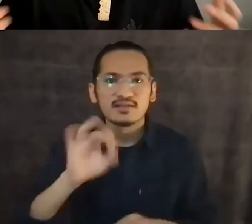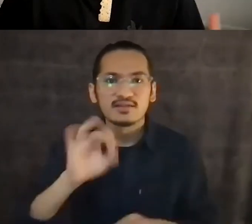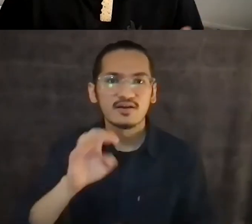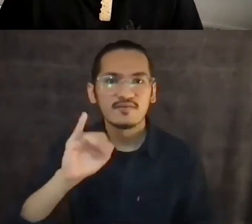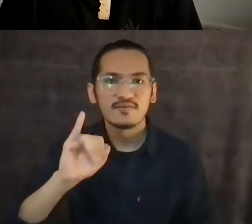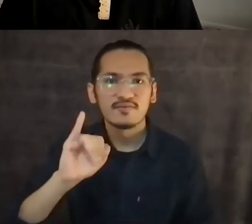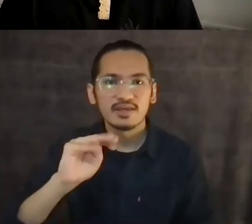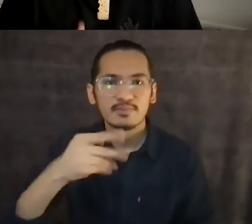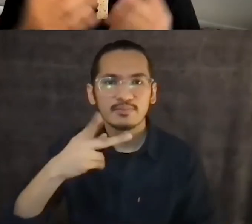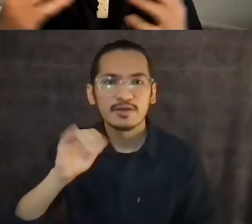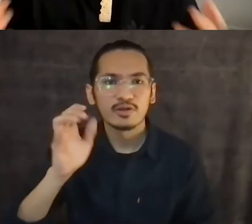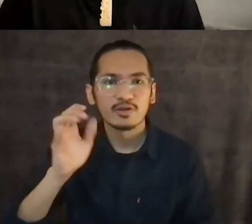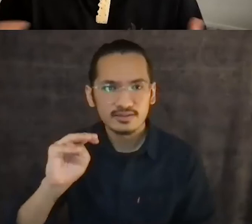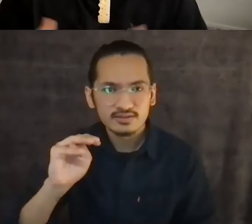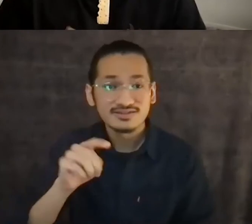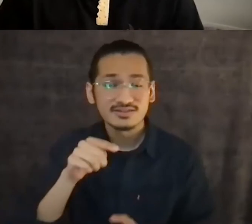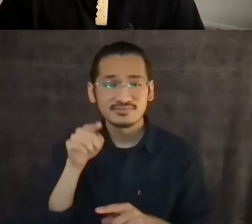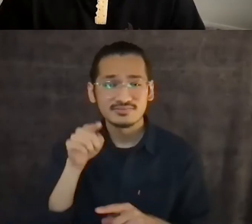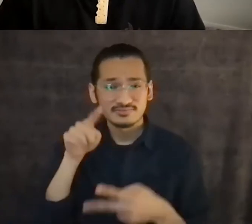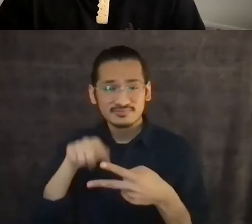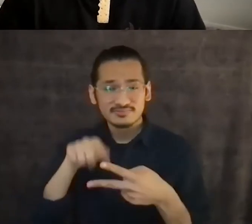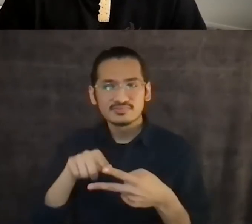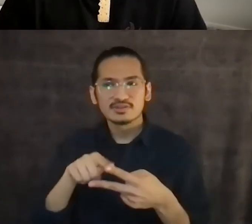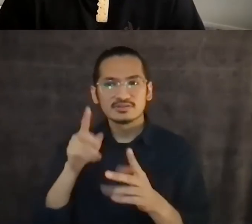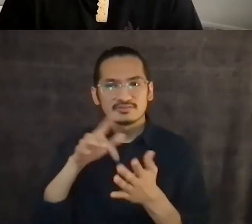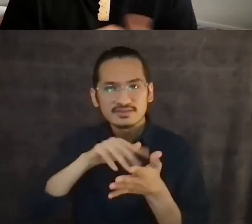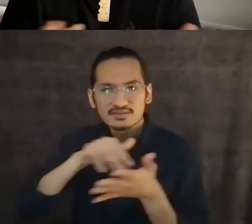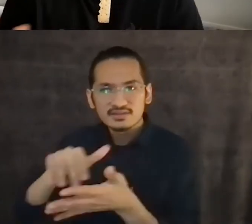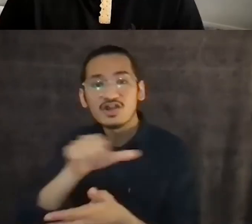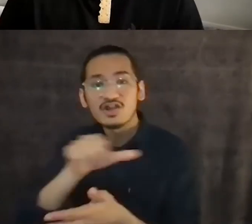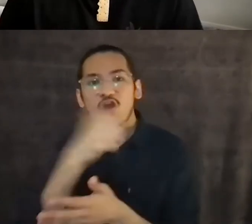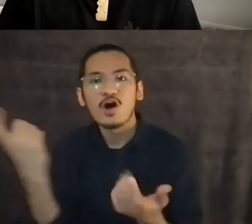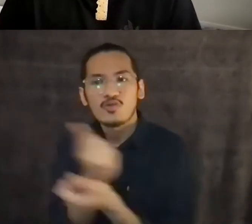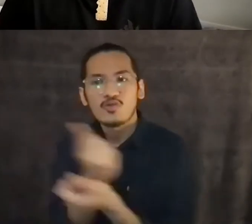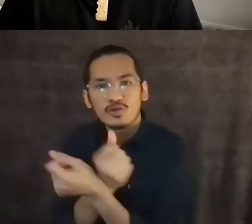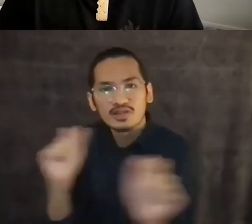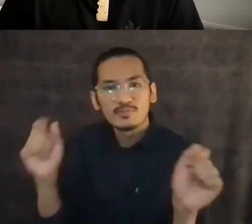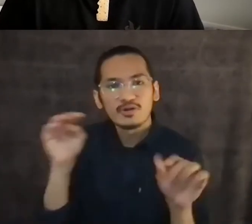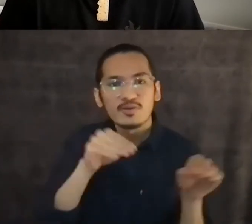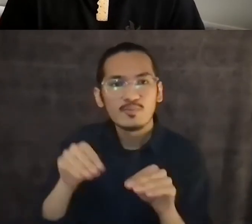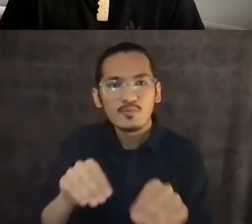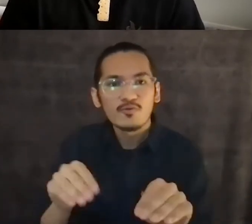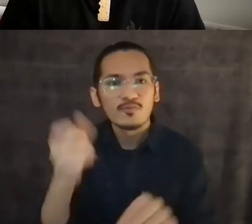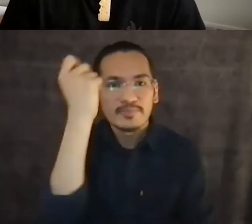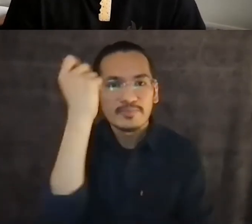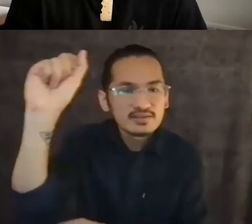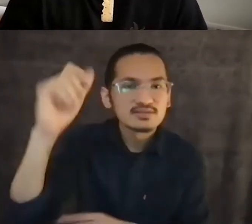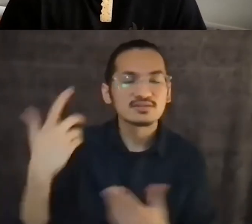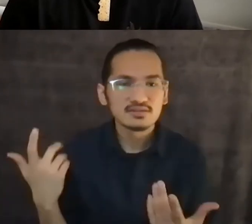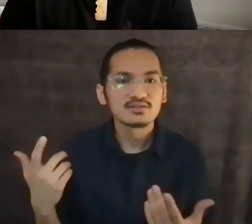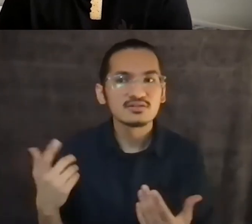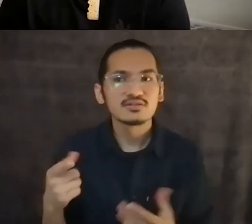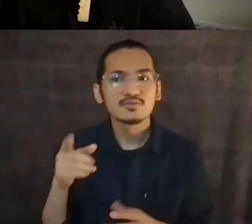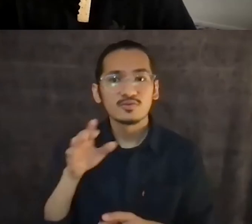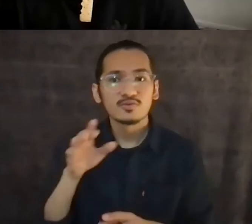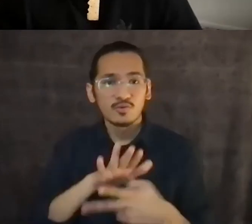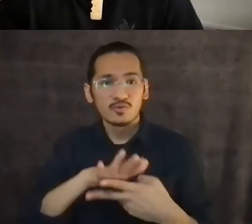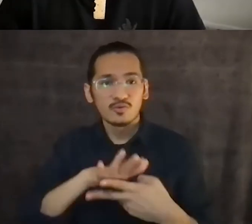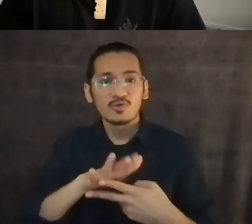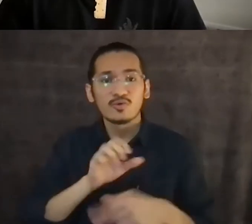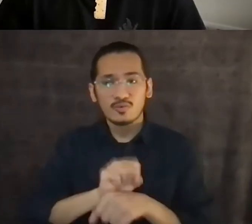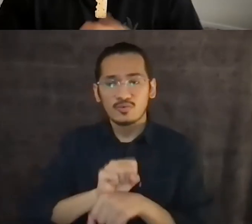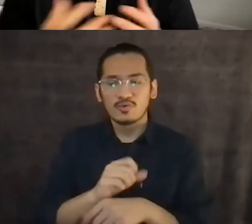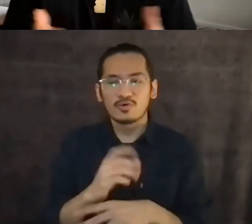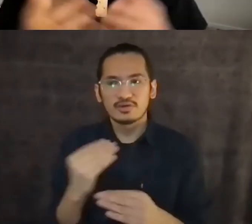studied other liberatory movements and much of her work was inspired by by the work of malcolm x and the black panthers